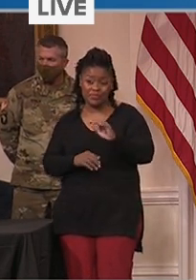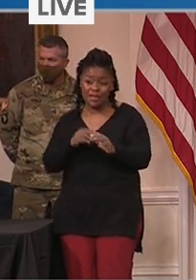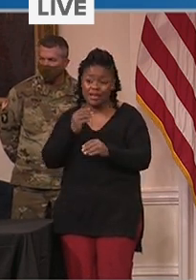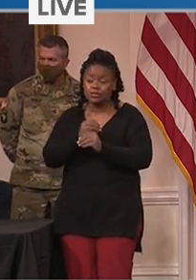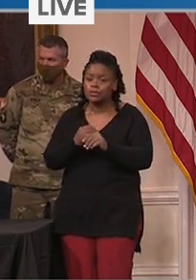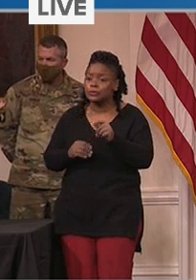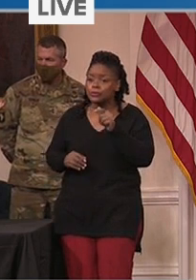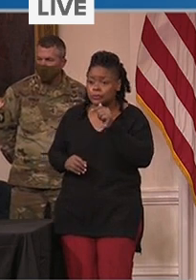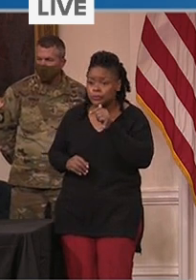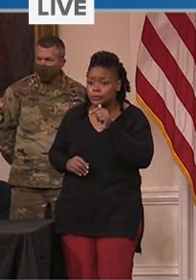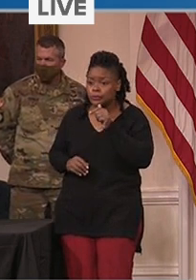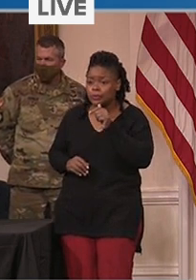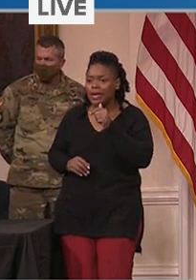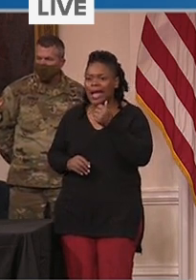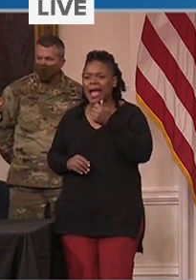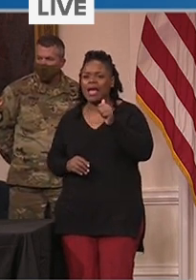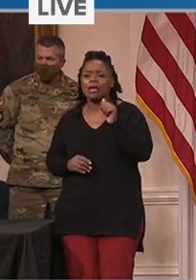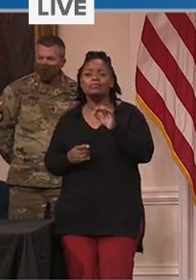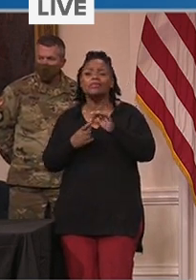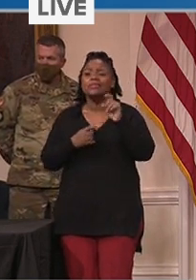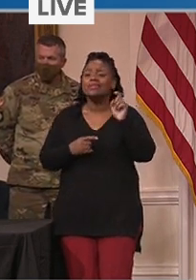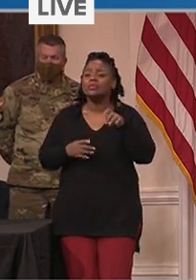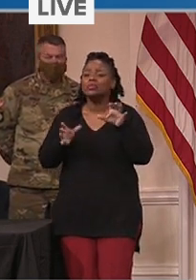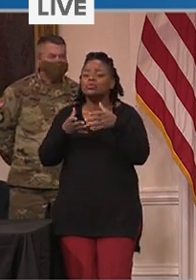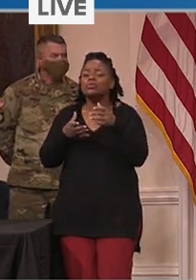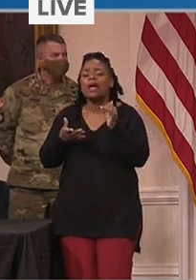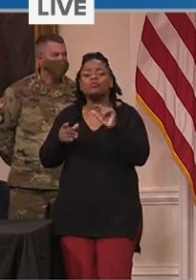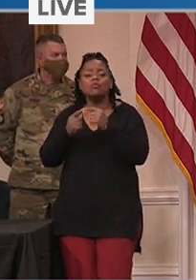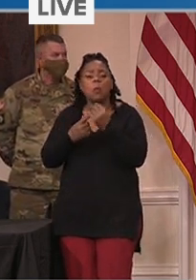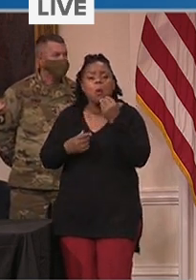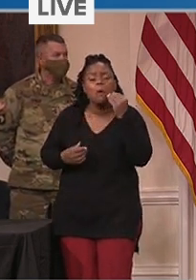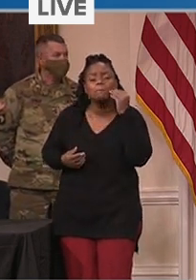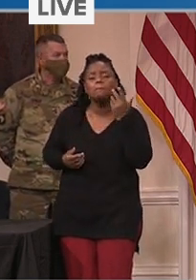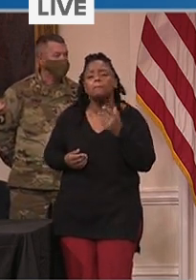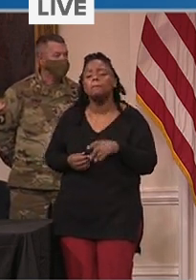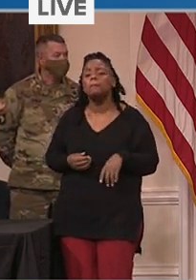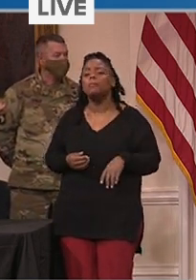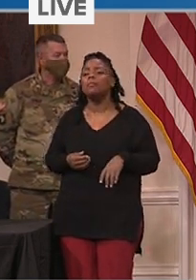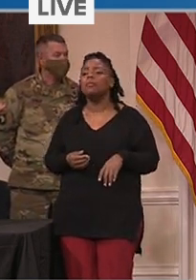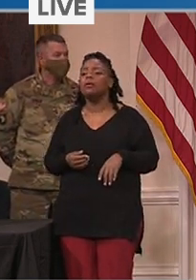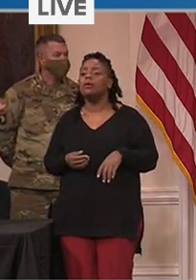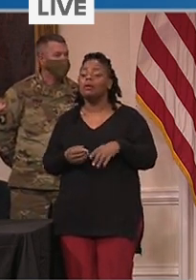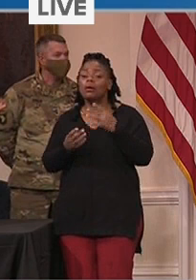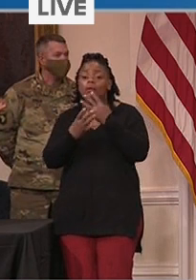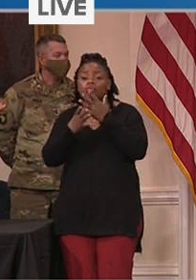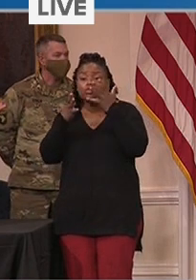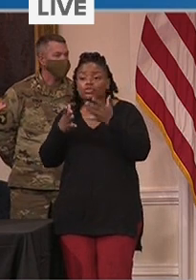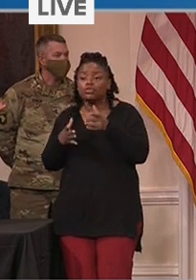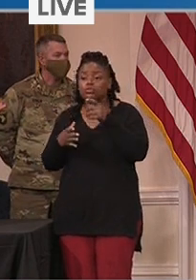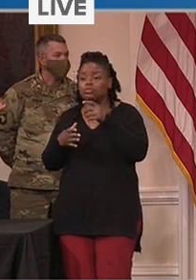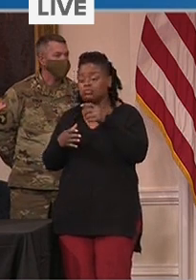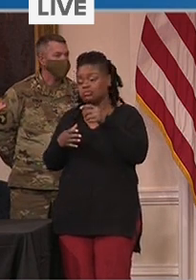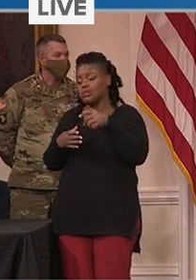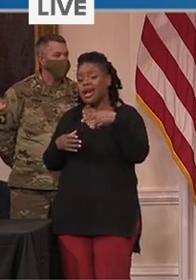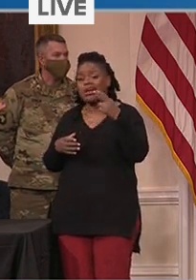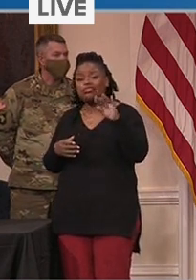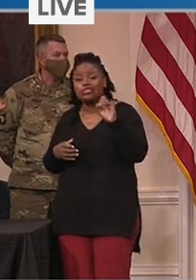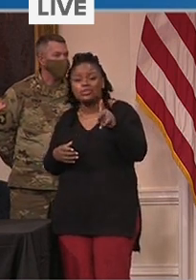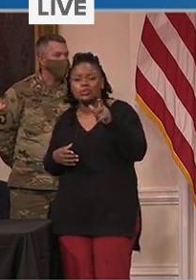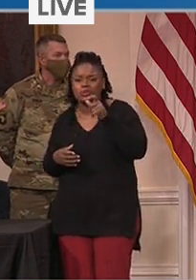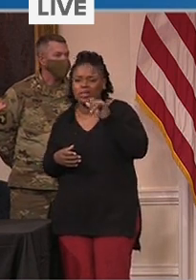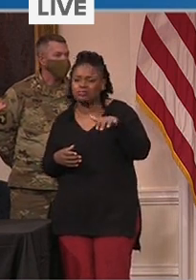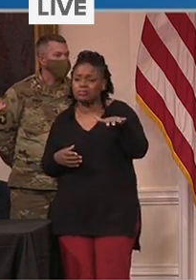special needs group homes, high risk inmates, developmentally disabled populations,